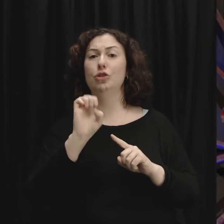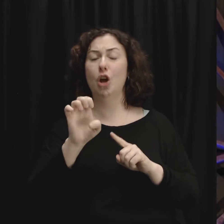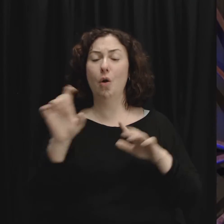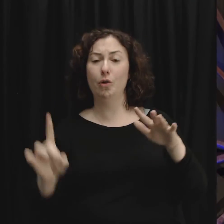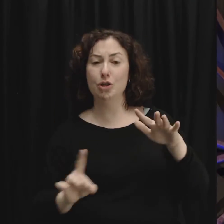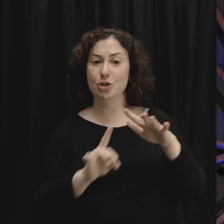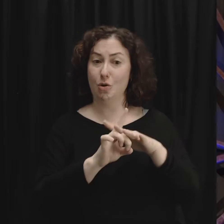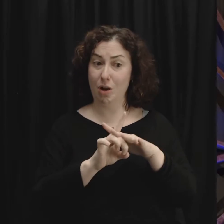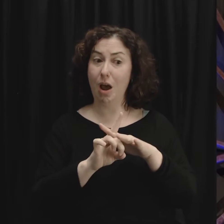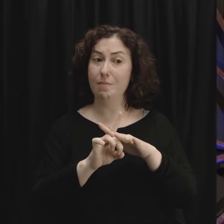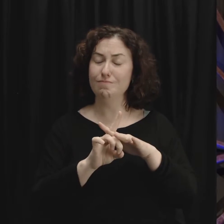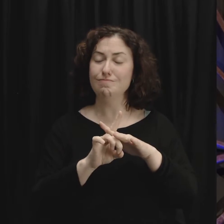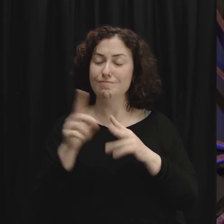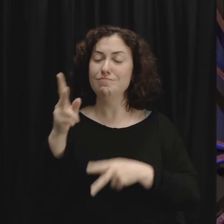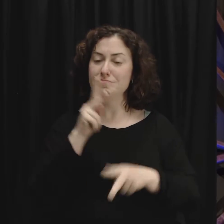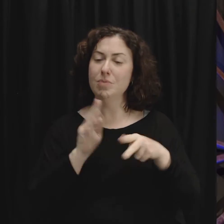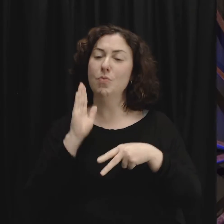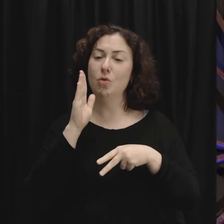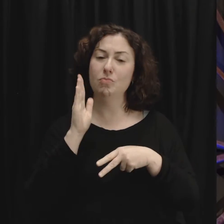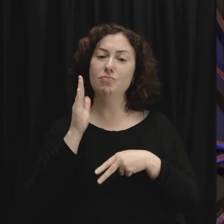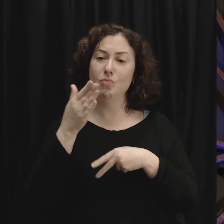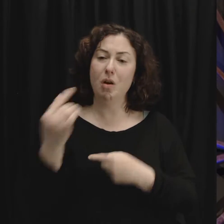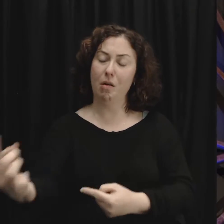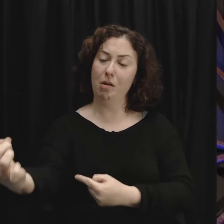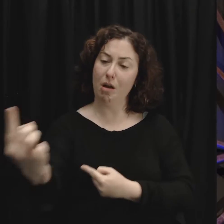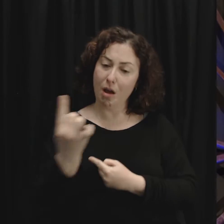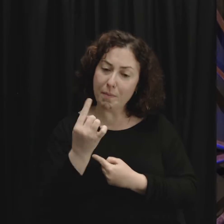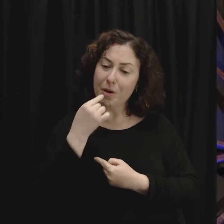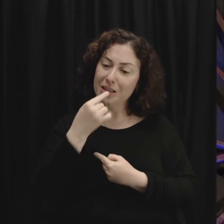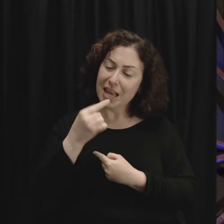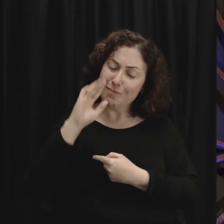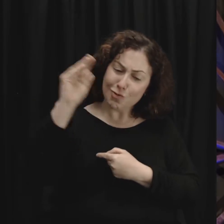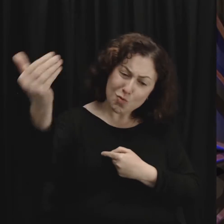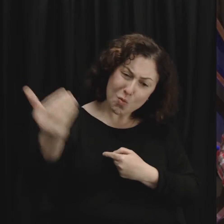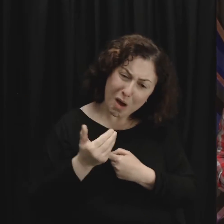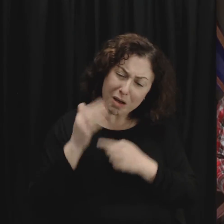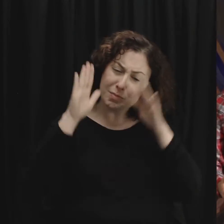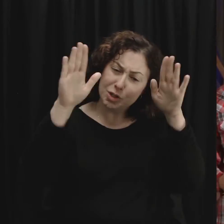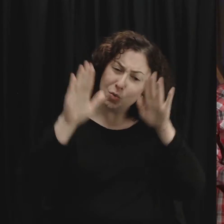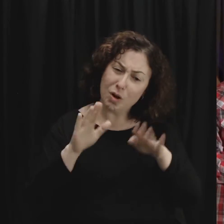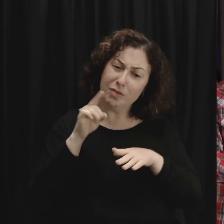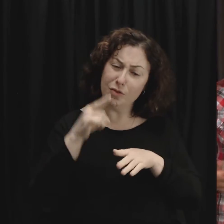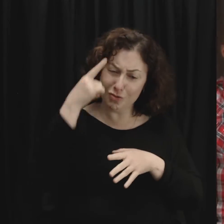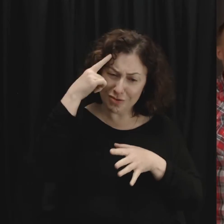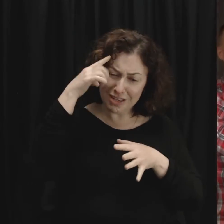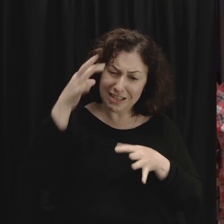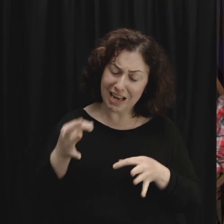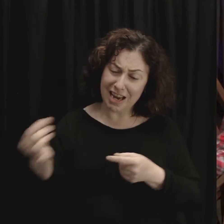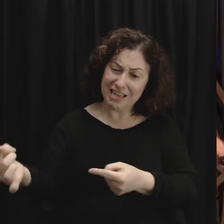extending a hand physically to say, Joe, welcome. It's great to have you with us at the Rescue Church. We're so glad you're here.